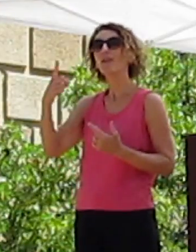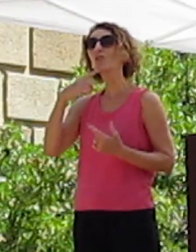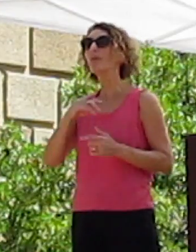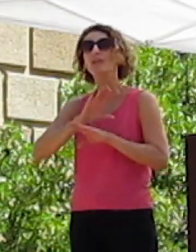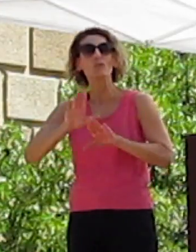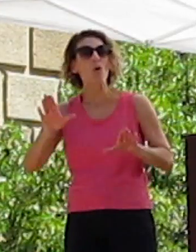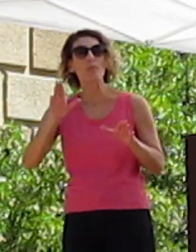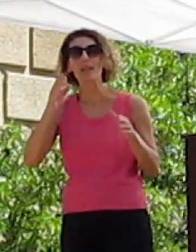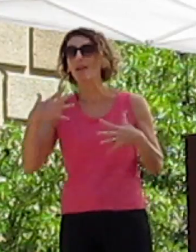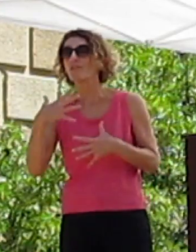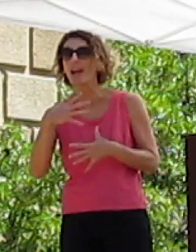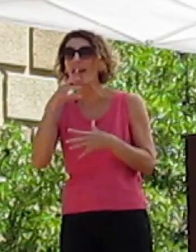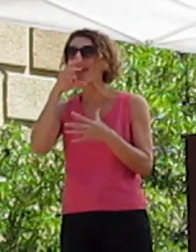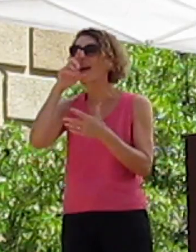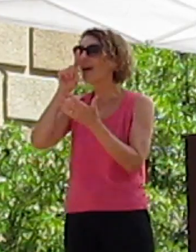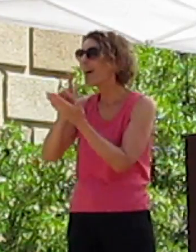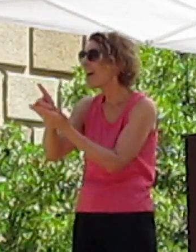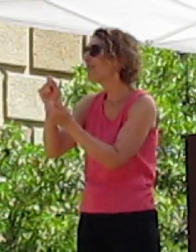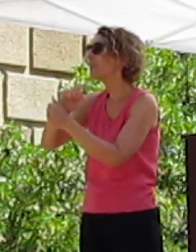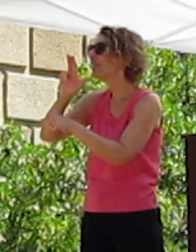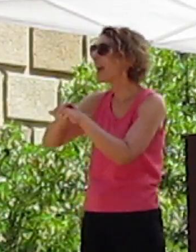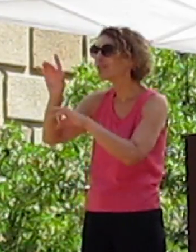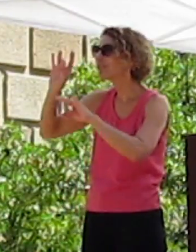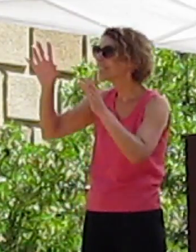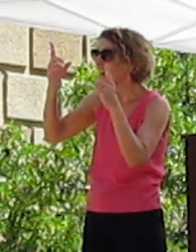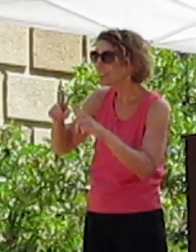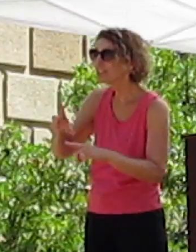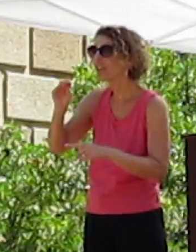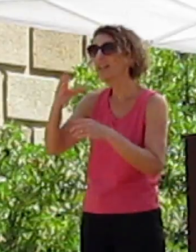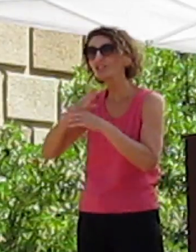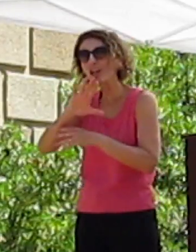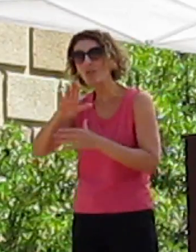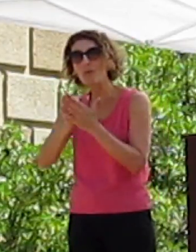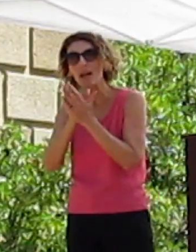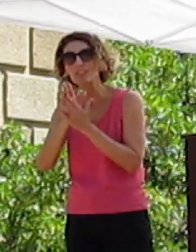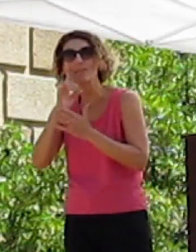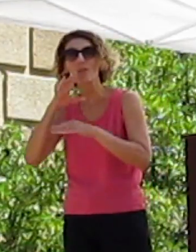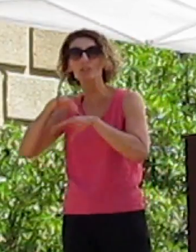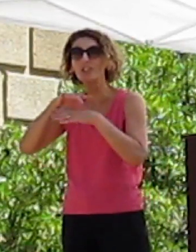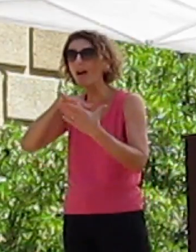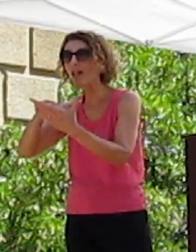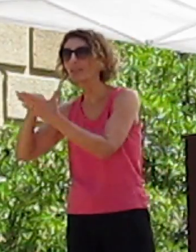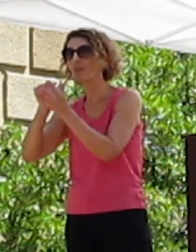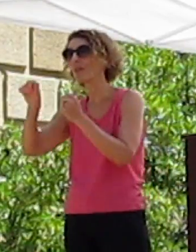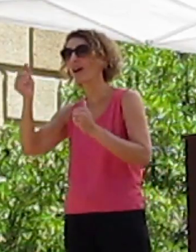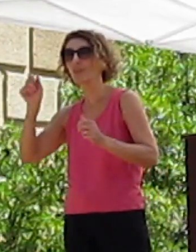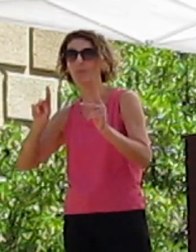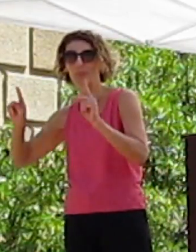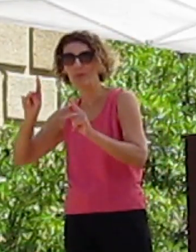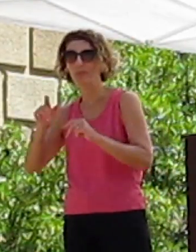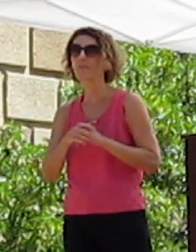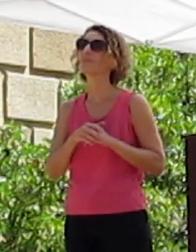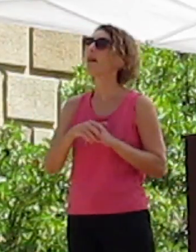of loving natural disasters and to share my passion for geology with others. And